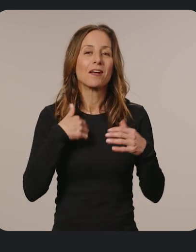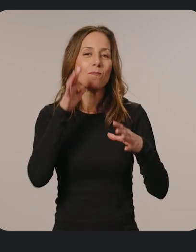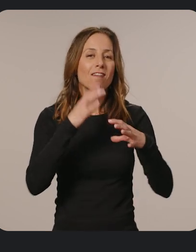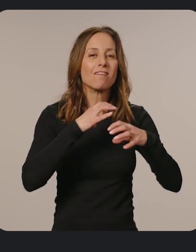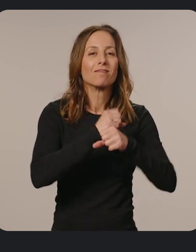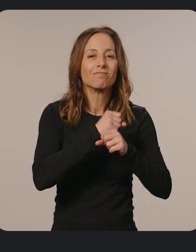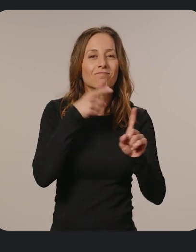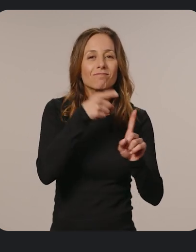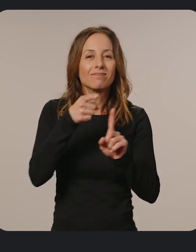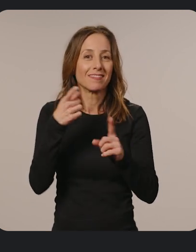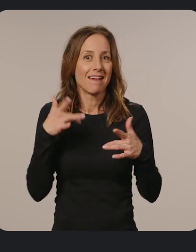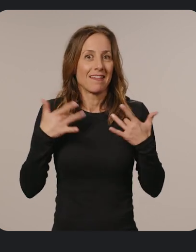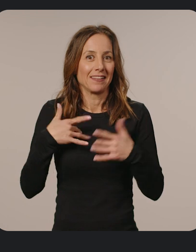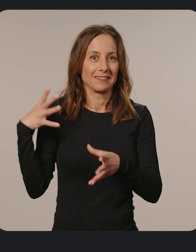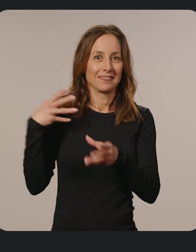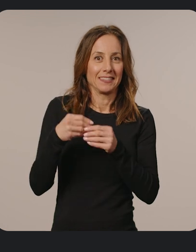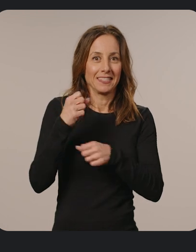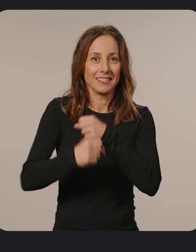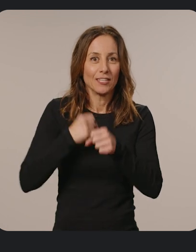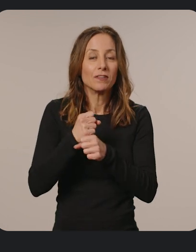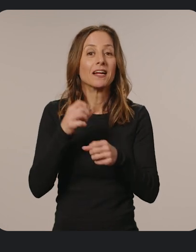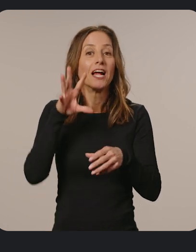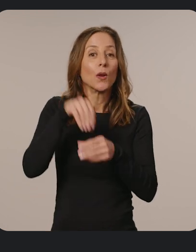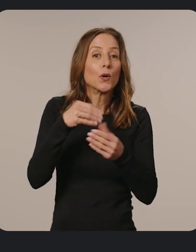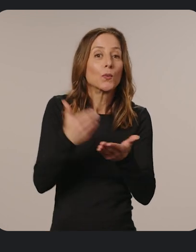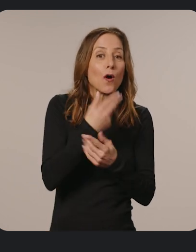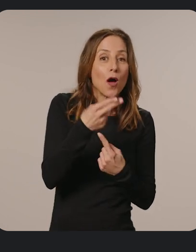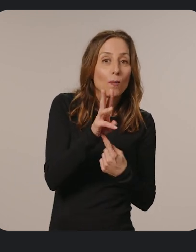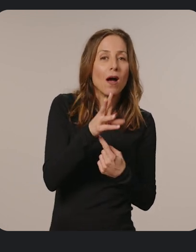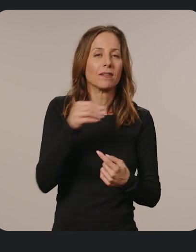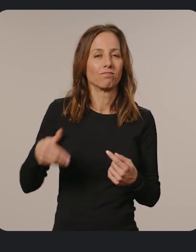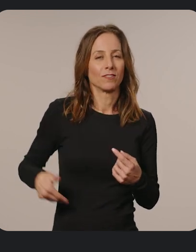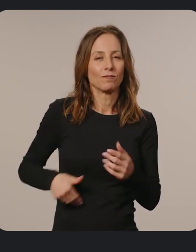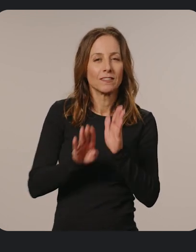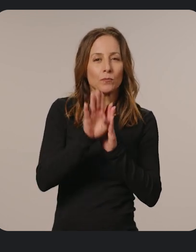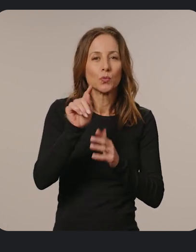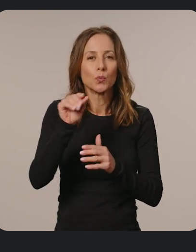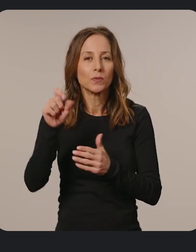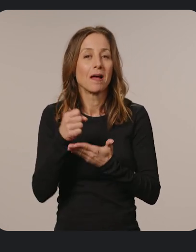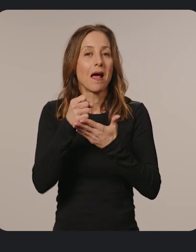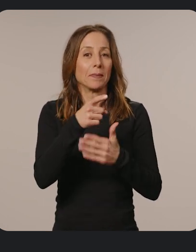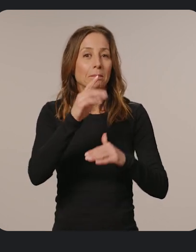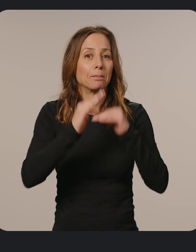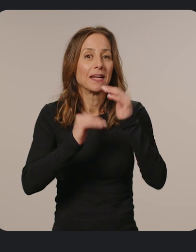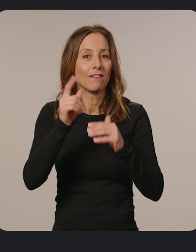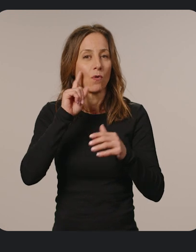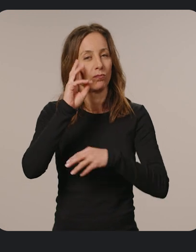highlights from the past year, including new hardware and intuitive development tools that help you build for the global Chrome OS community.